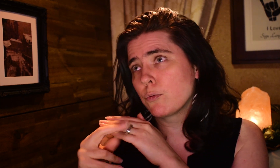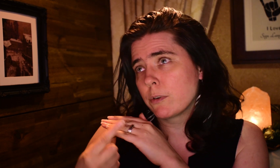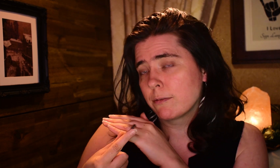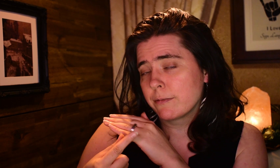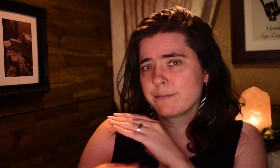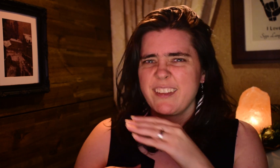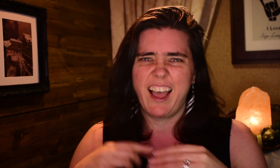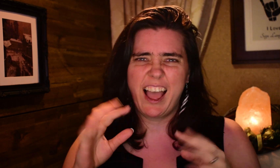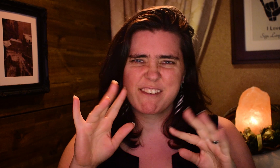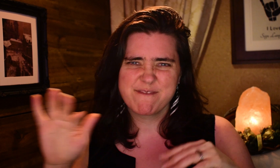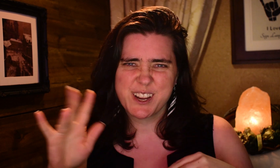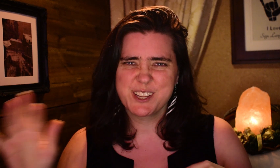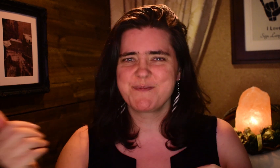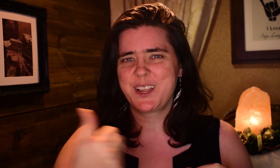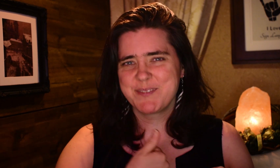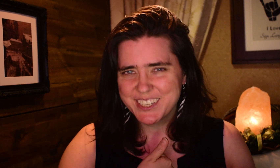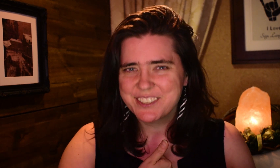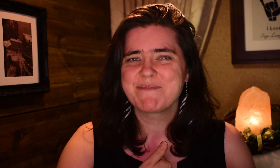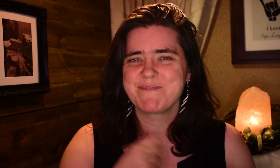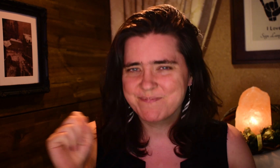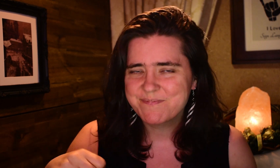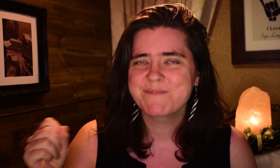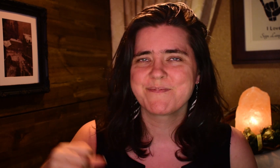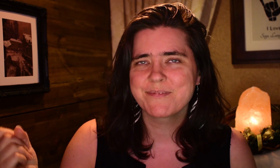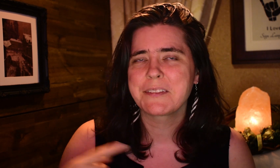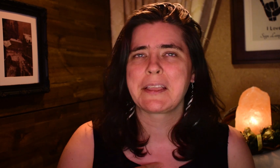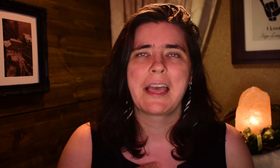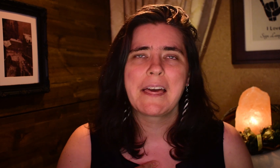How are you doing? I fingerspell to myself, yeah.